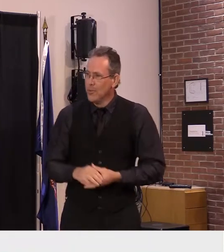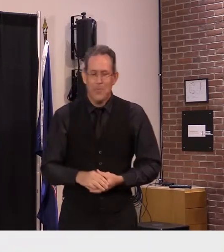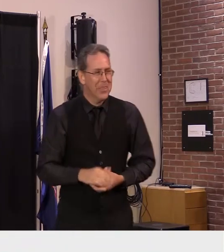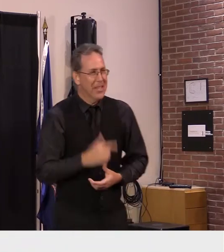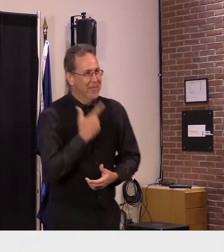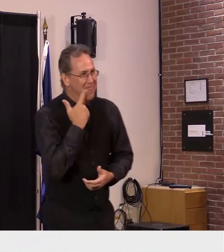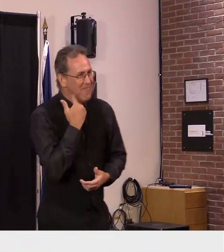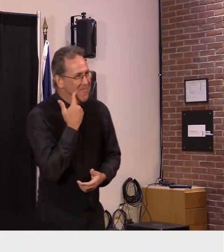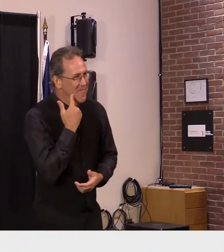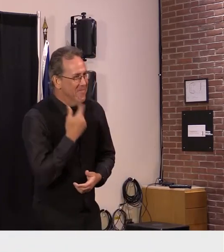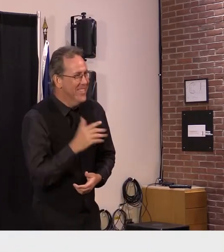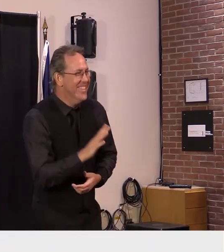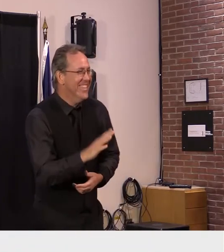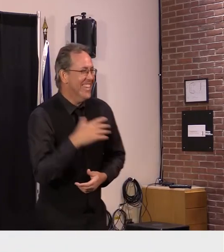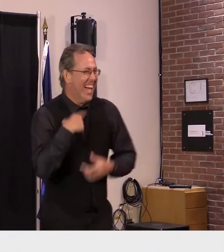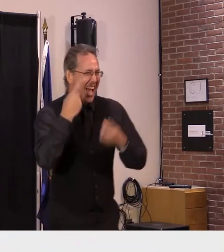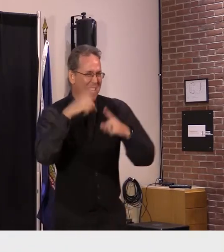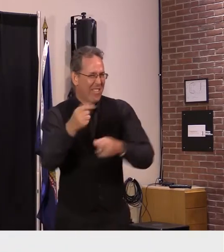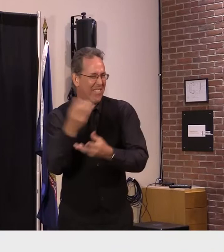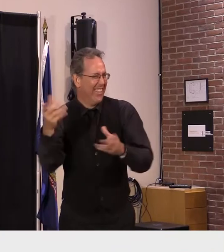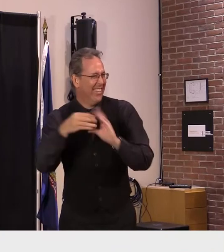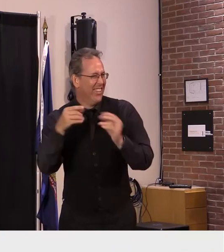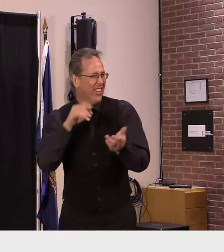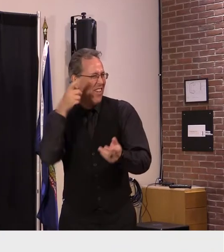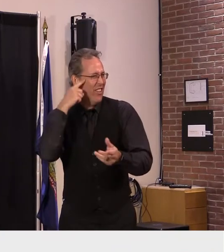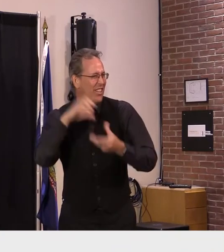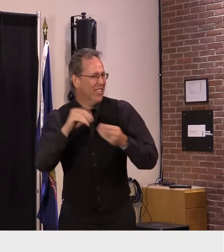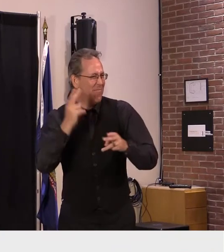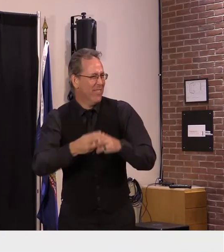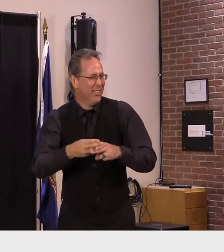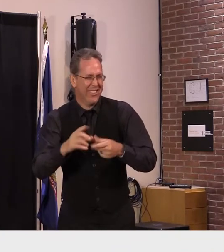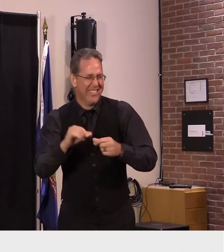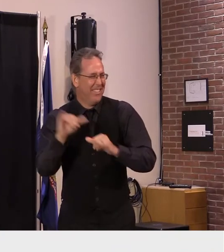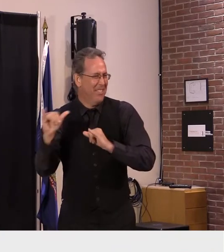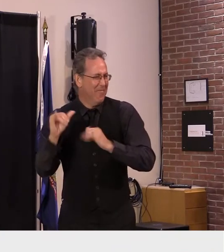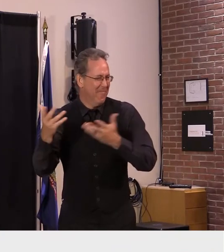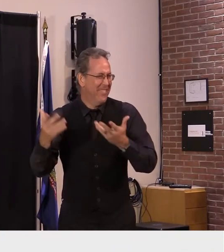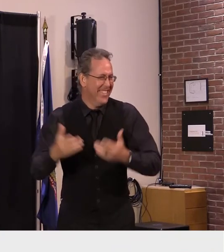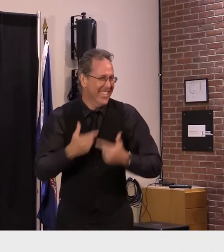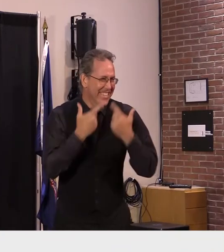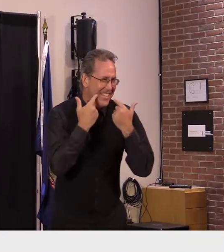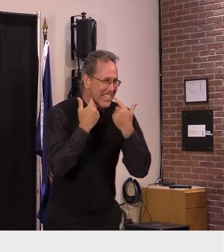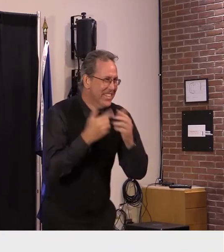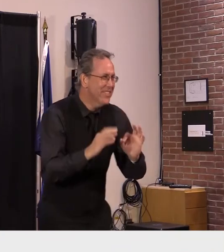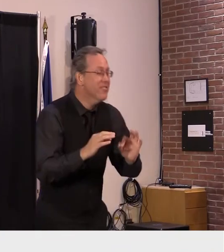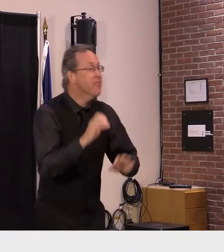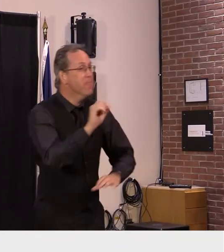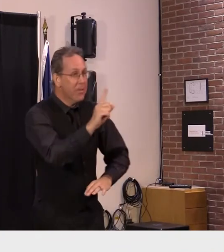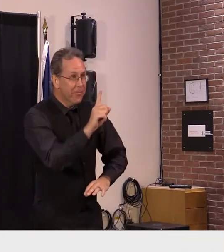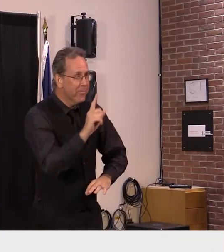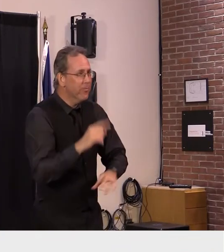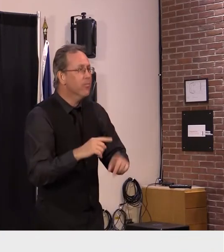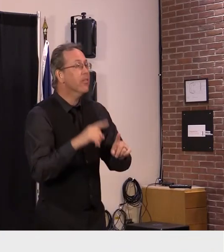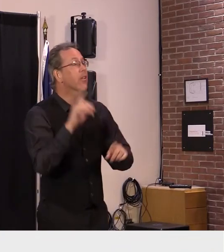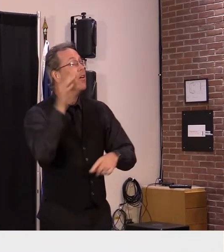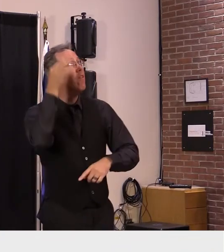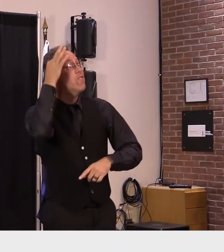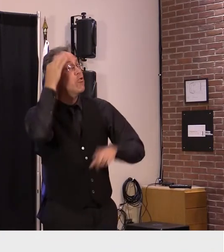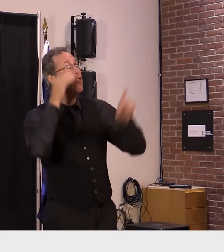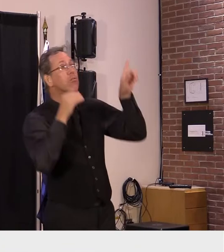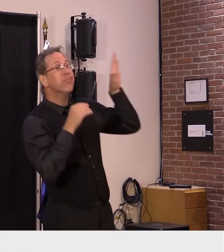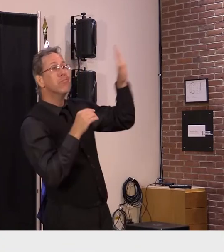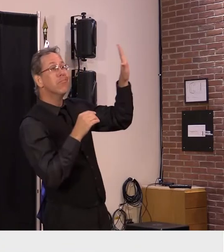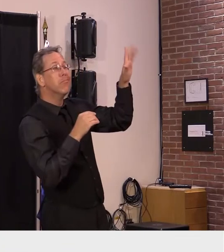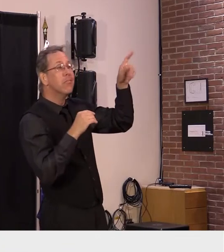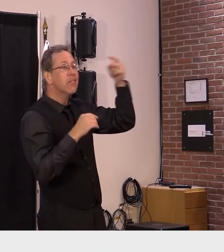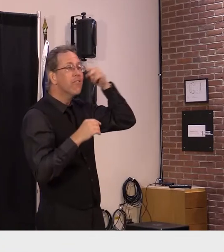i agree with everything that was just said um but again uh you know the federal government is uh